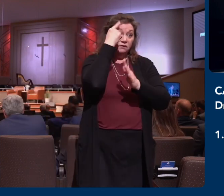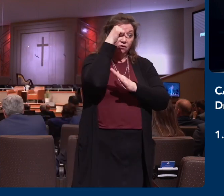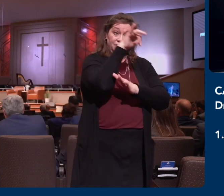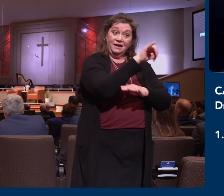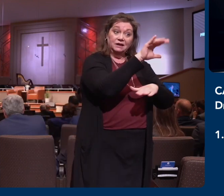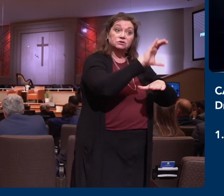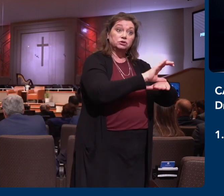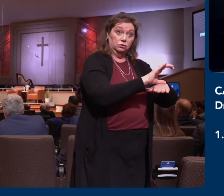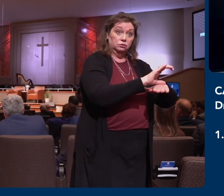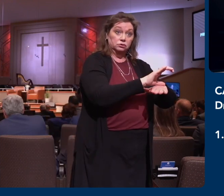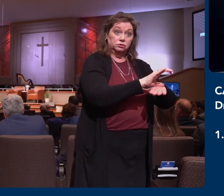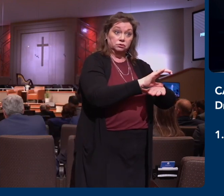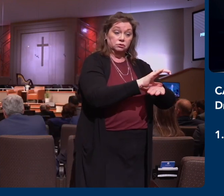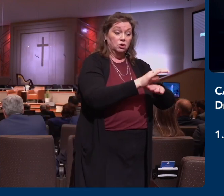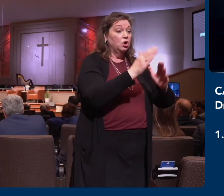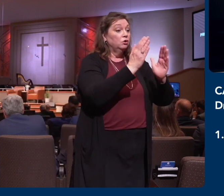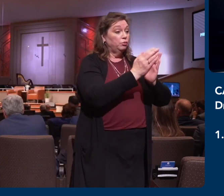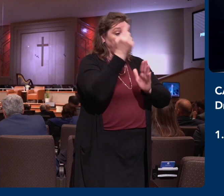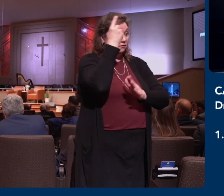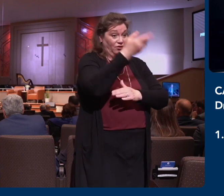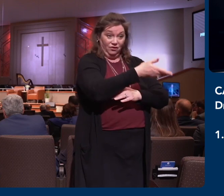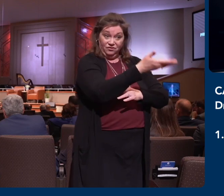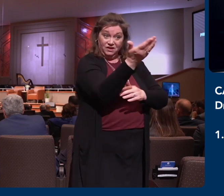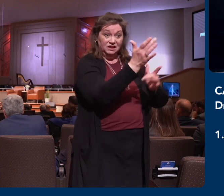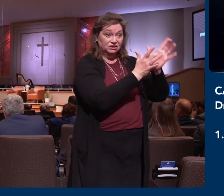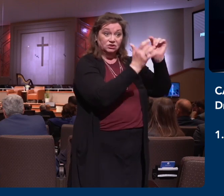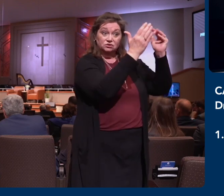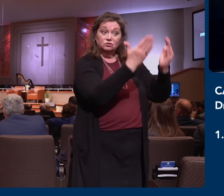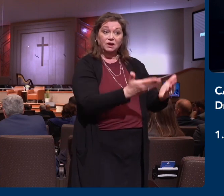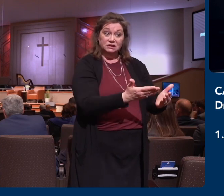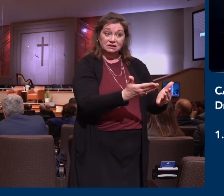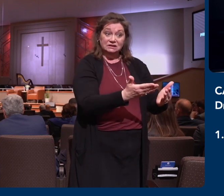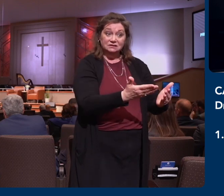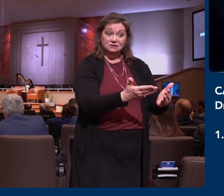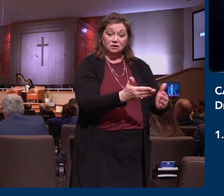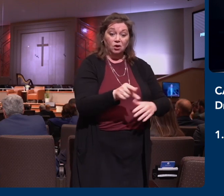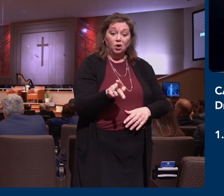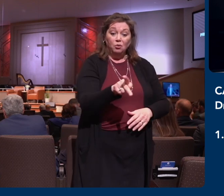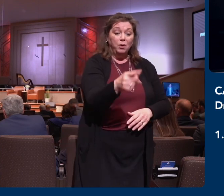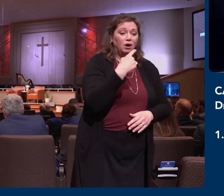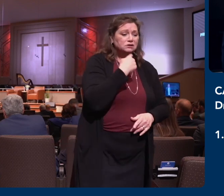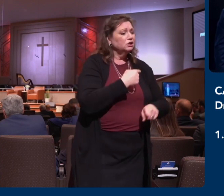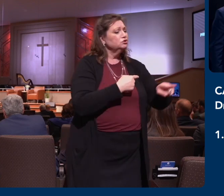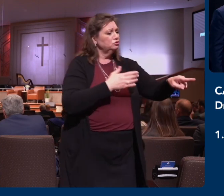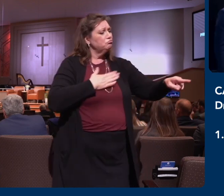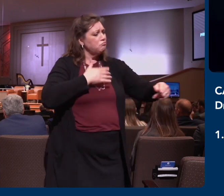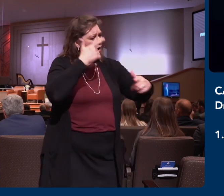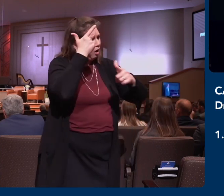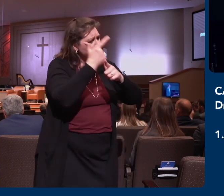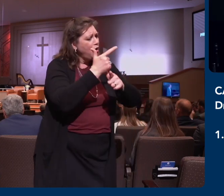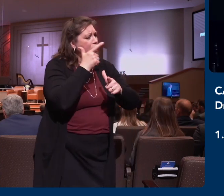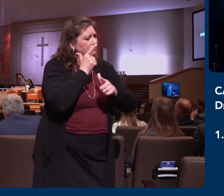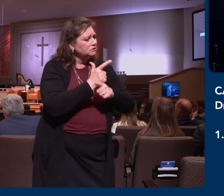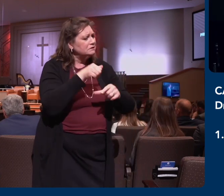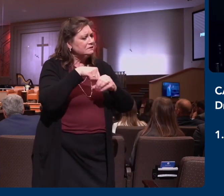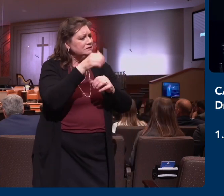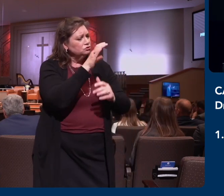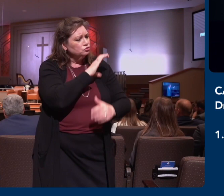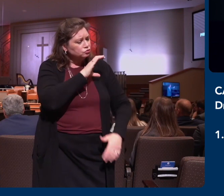faith that they have in Christ. These are our brothers in Christ. Sometimes we get involved in ministry and we see the guy down the street